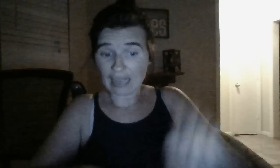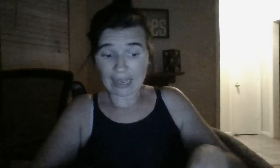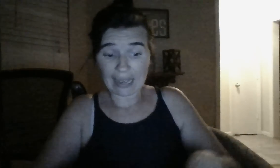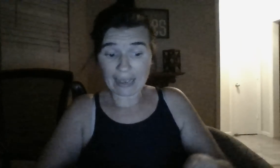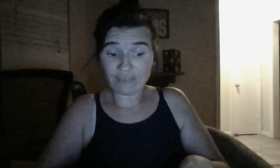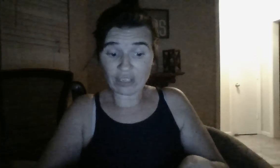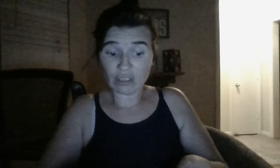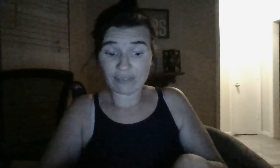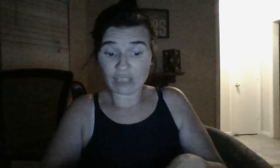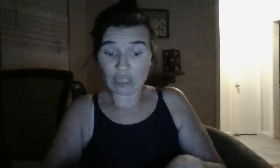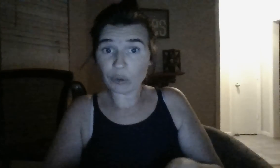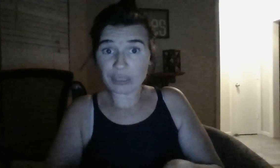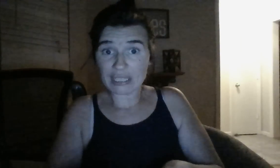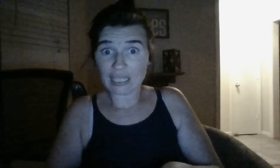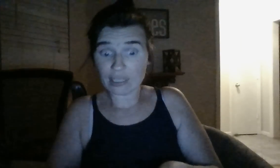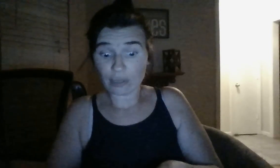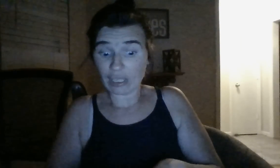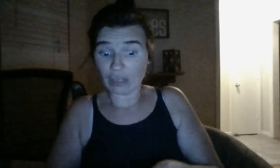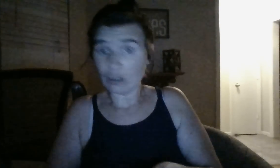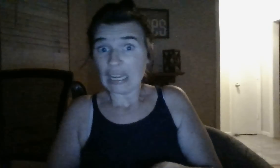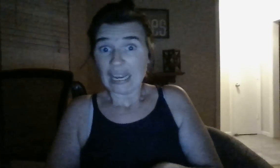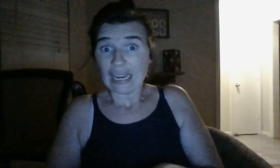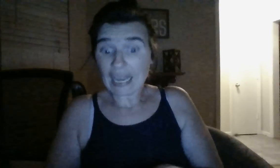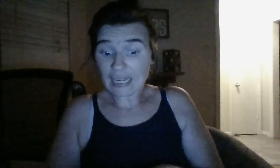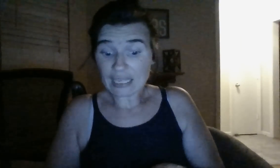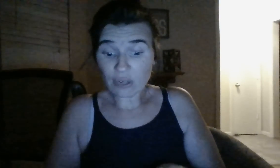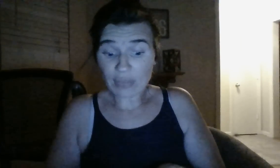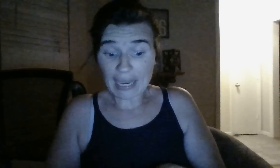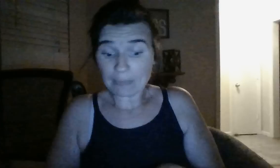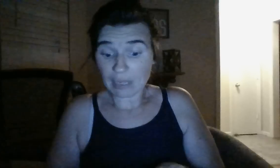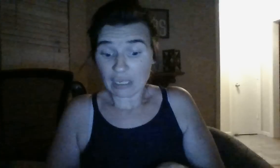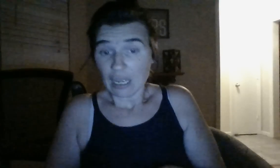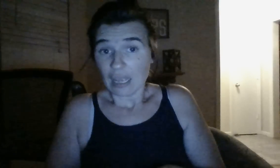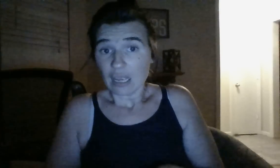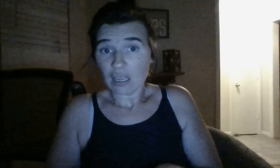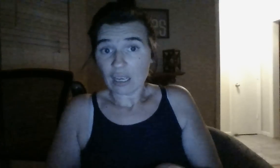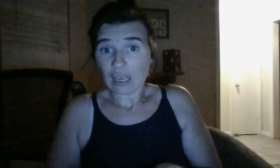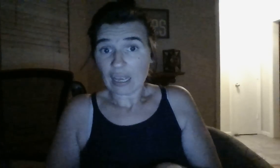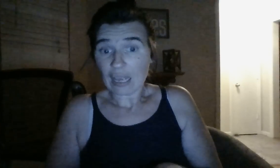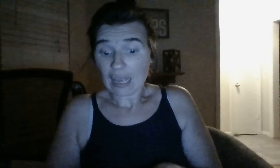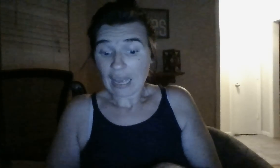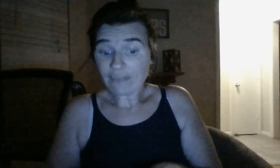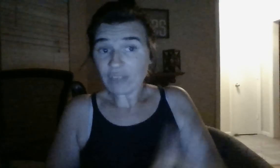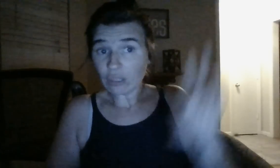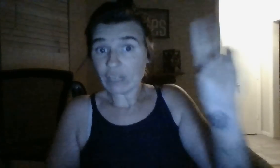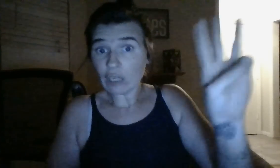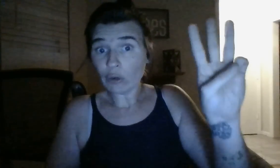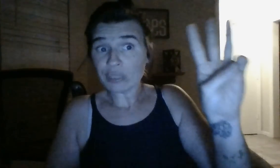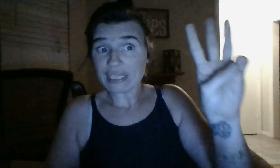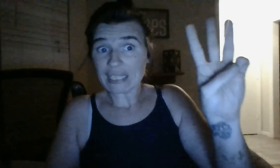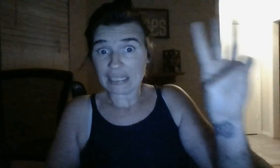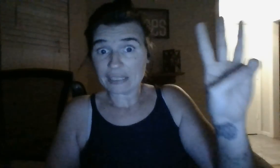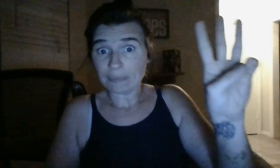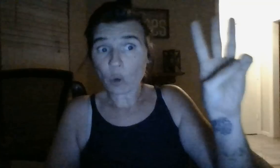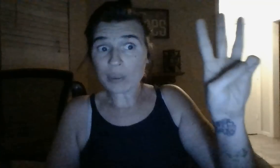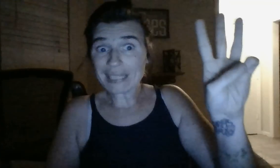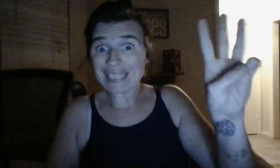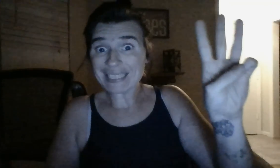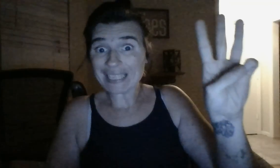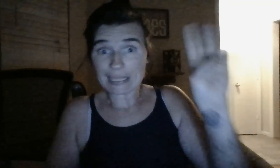I, I'm feeling like venereal disease over there. And, I didn't hear that. But, I'm feeling venereal disease. Or, disease is.